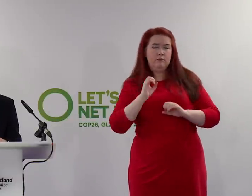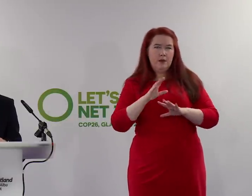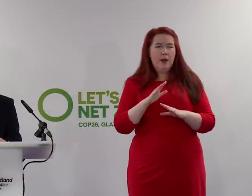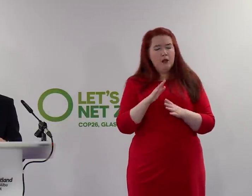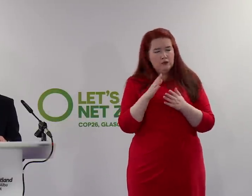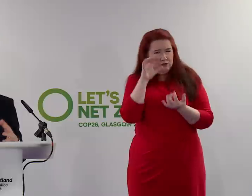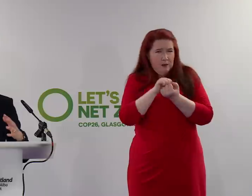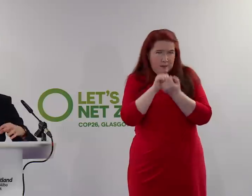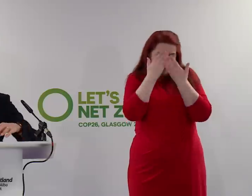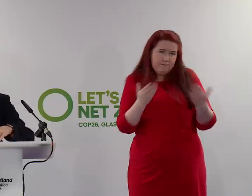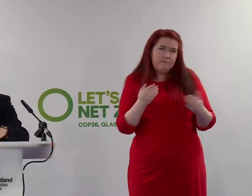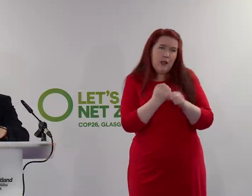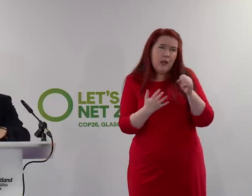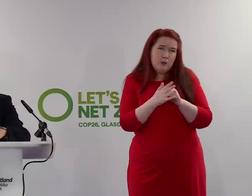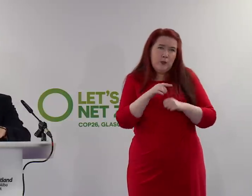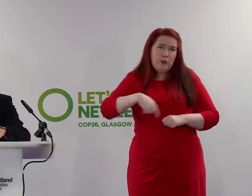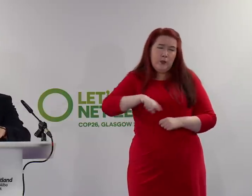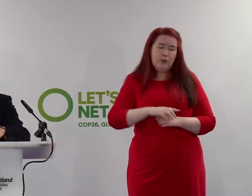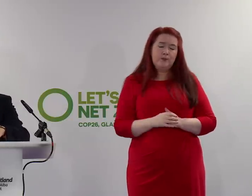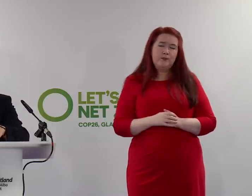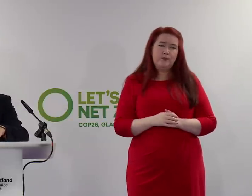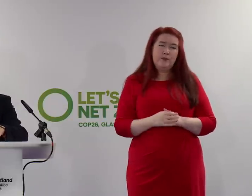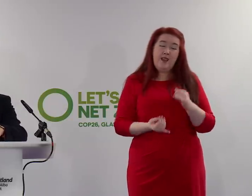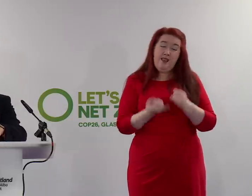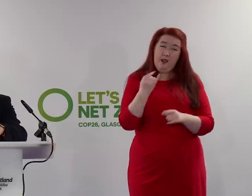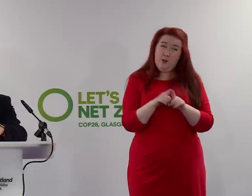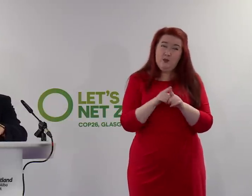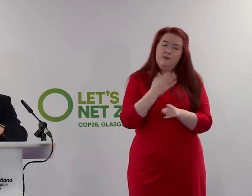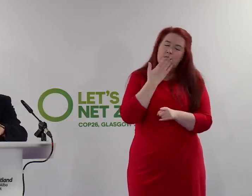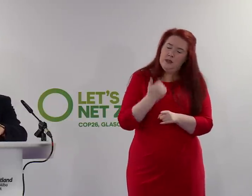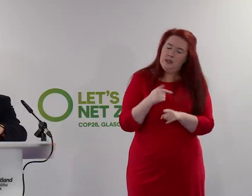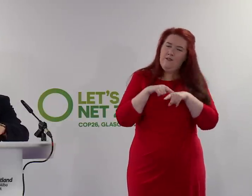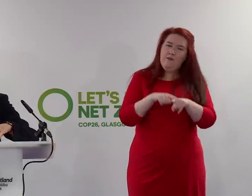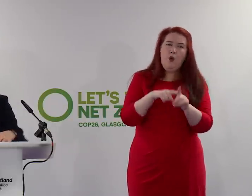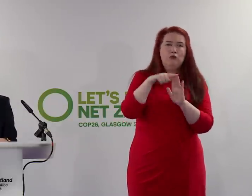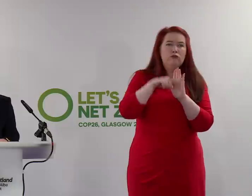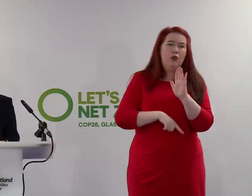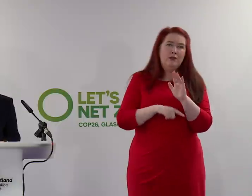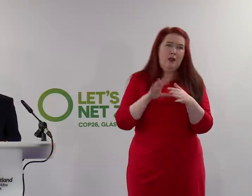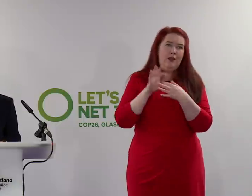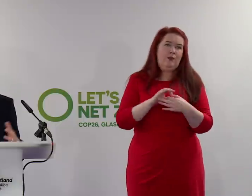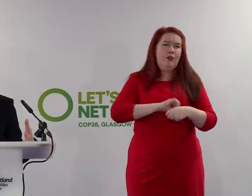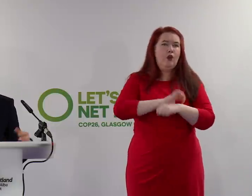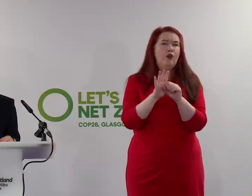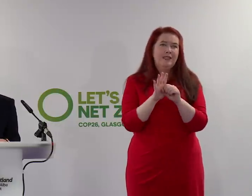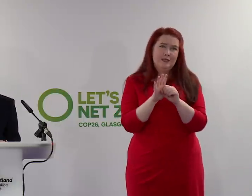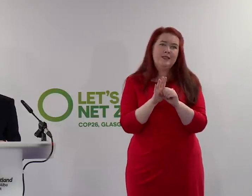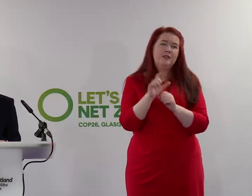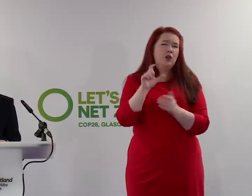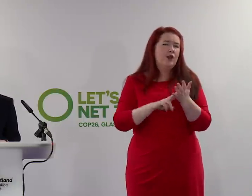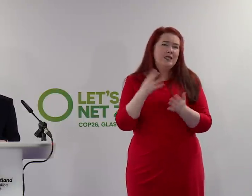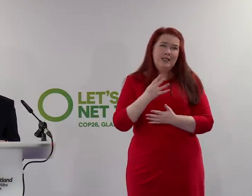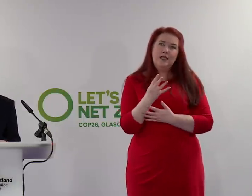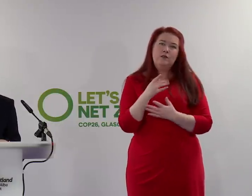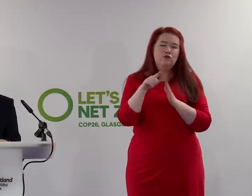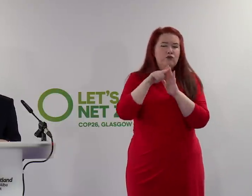So please do that, and please, and lastly, also follow rules on COVID, because they are intended to protect